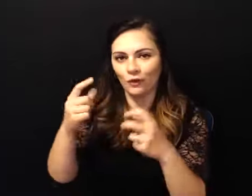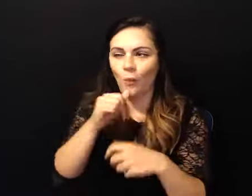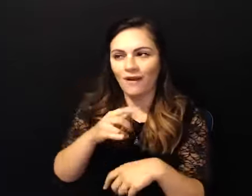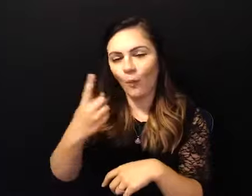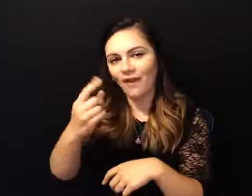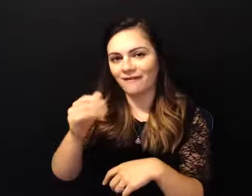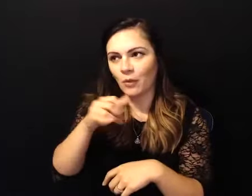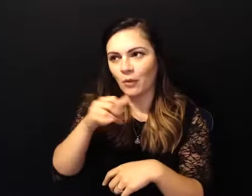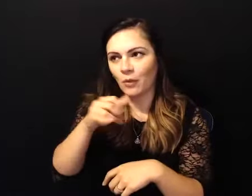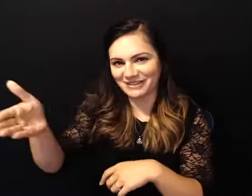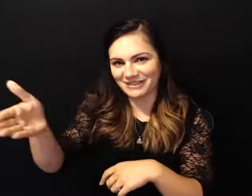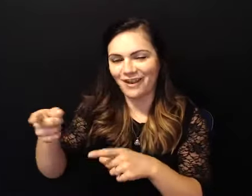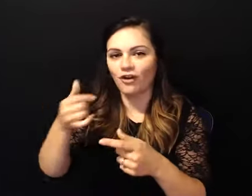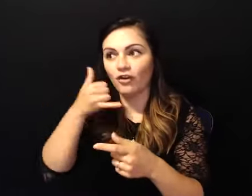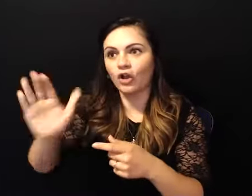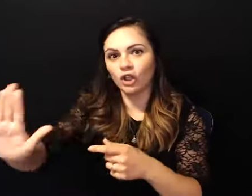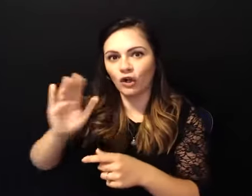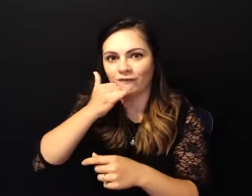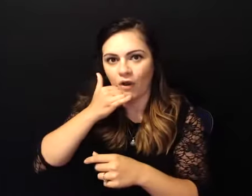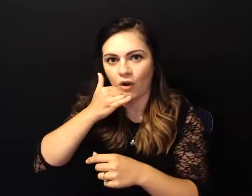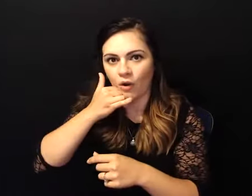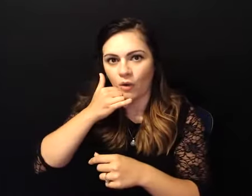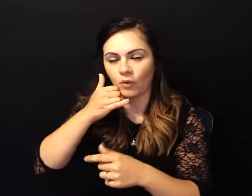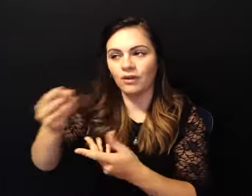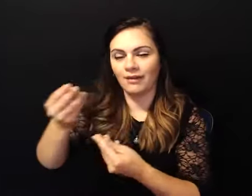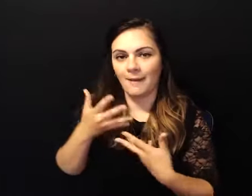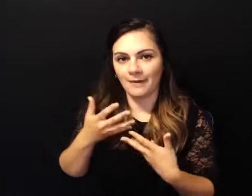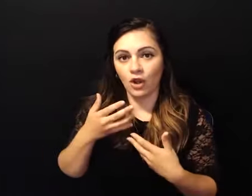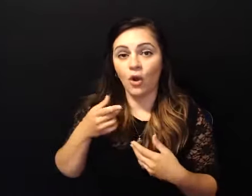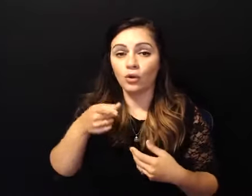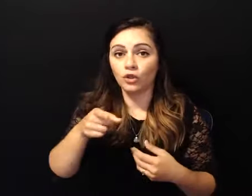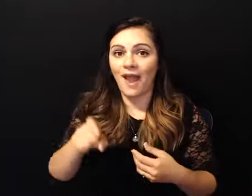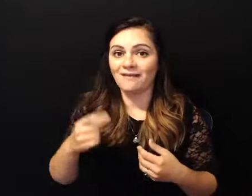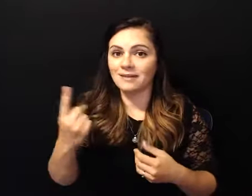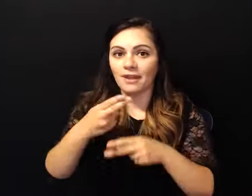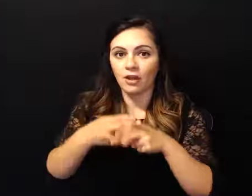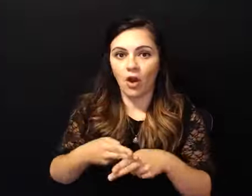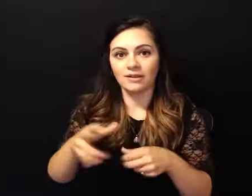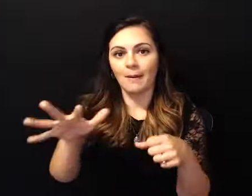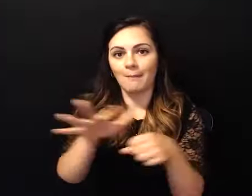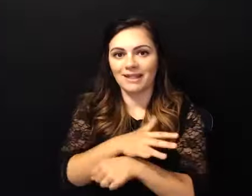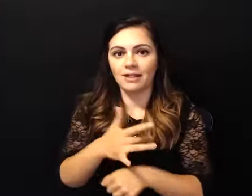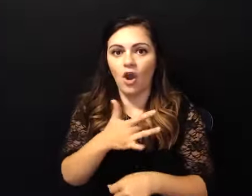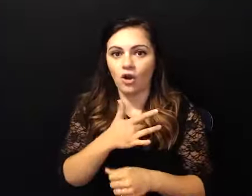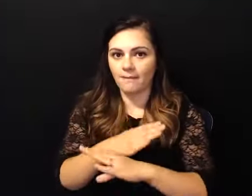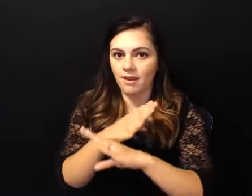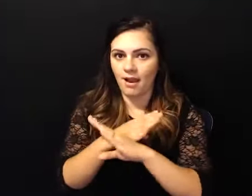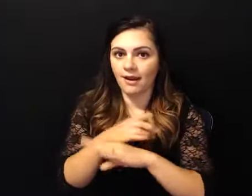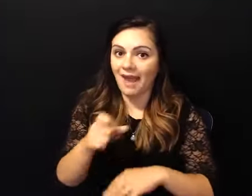to come back as soon as you can you have something called complete heart block and i'm assuming that means i can no longer eat like i have